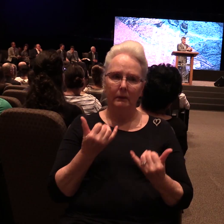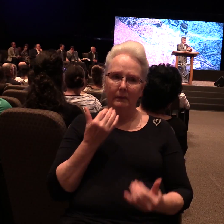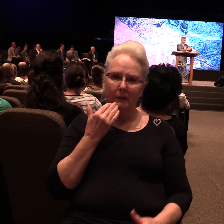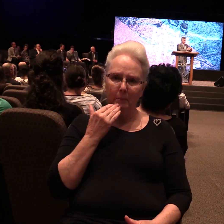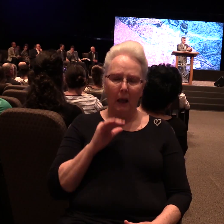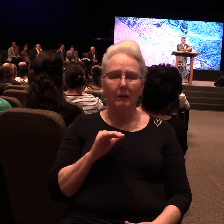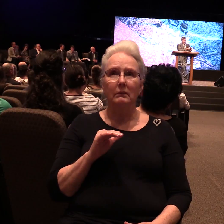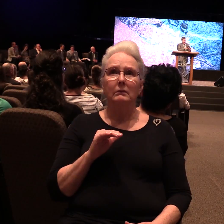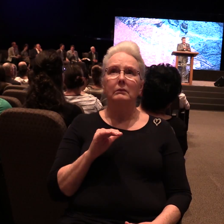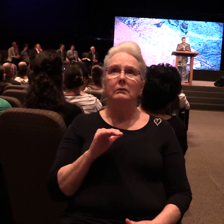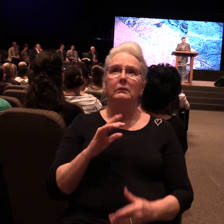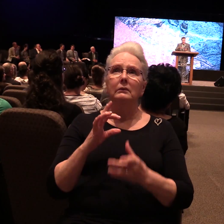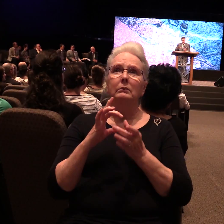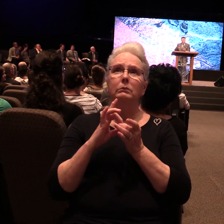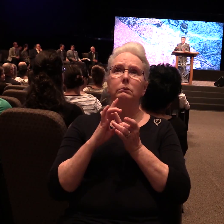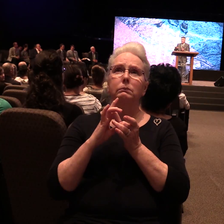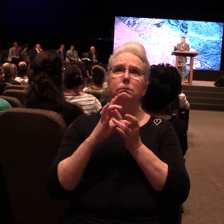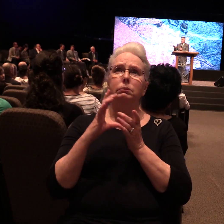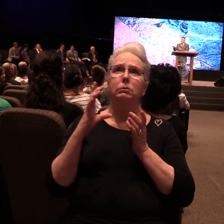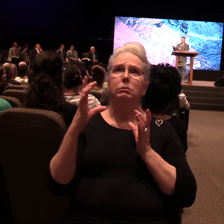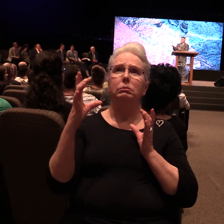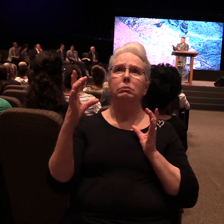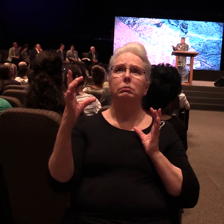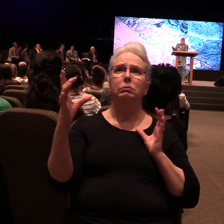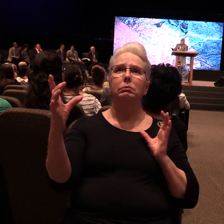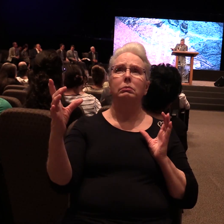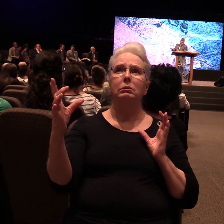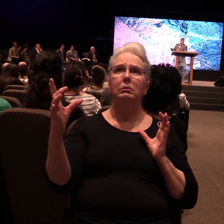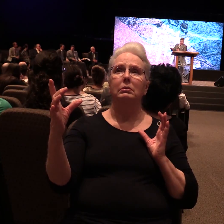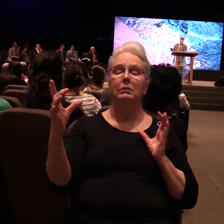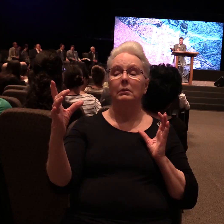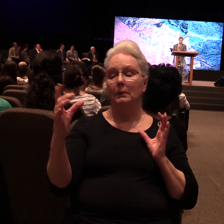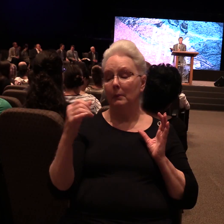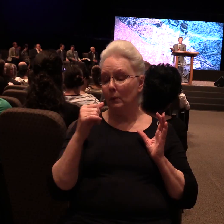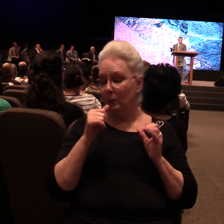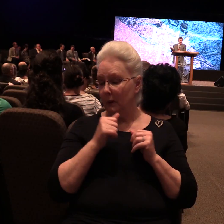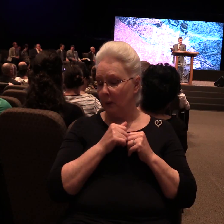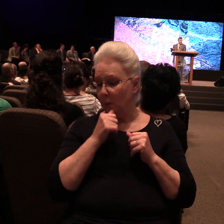with God. Yet he maintains his fellowship with woman.